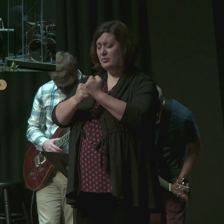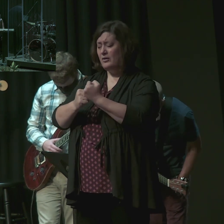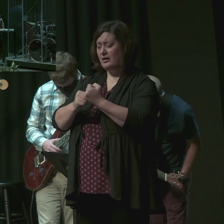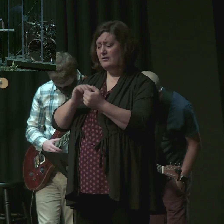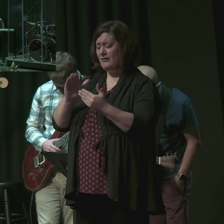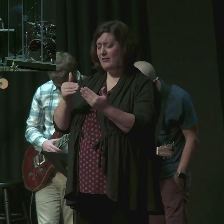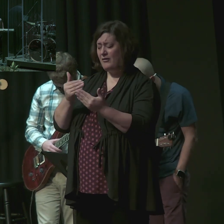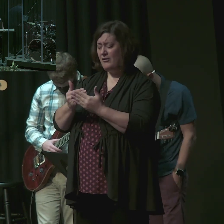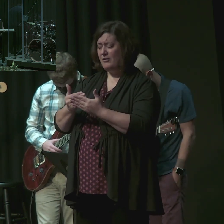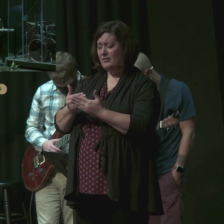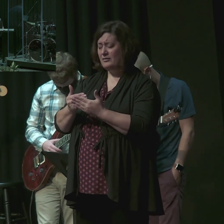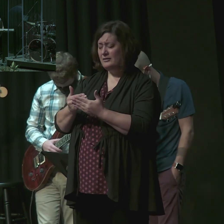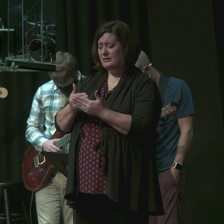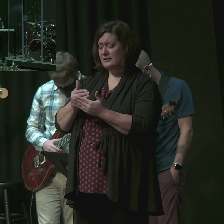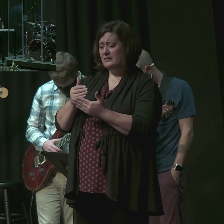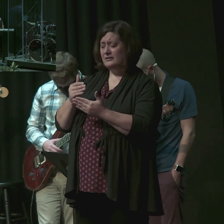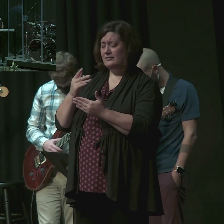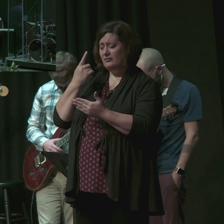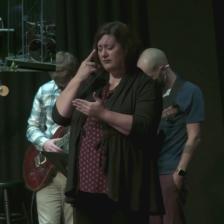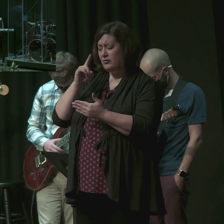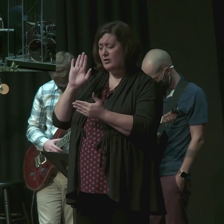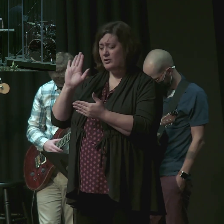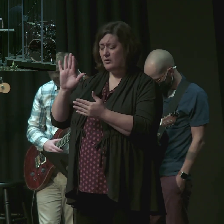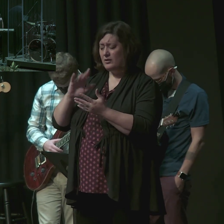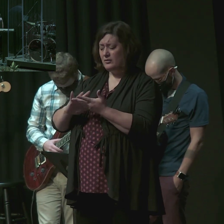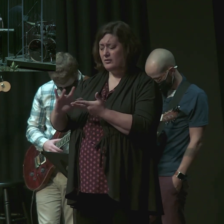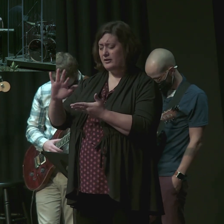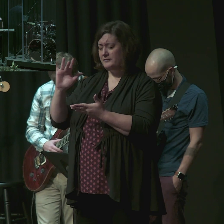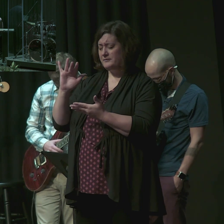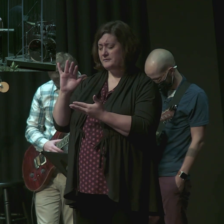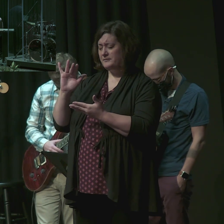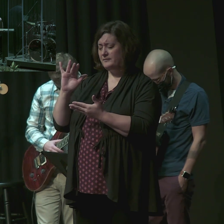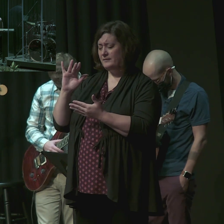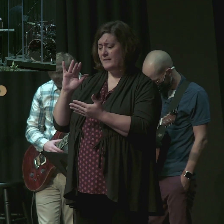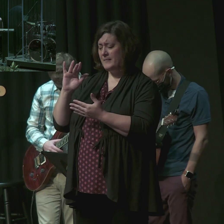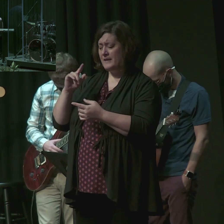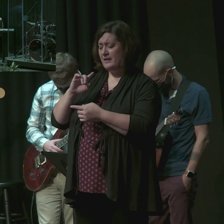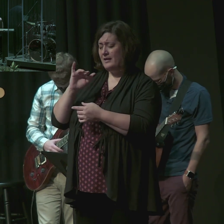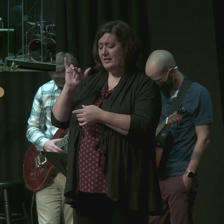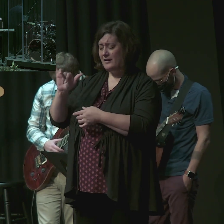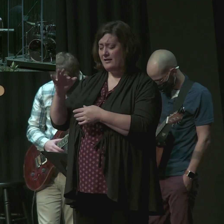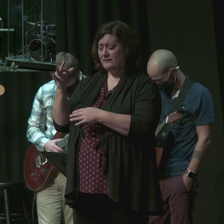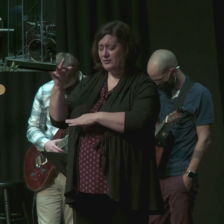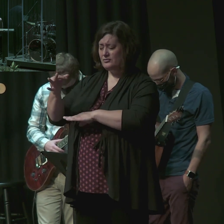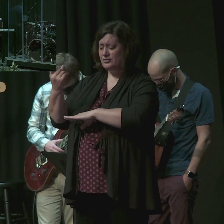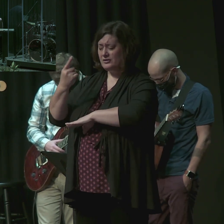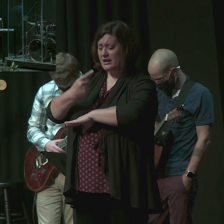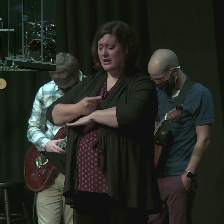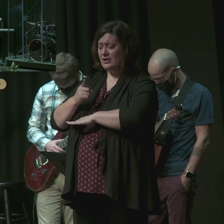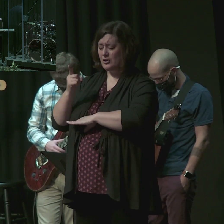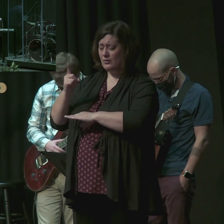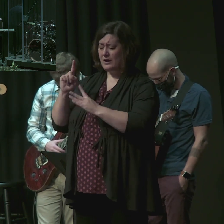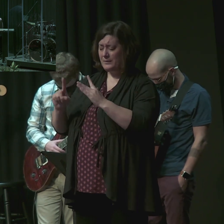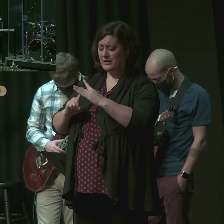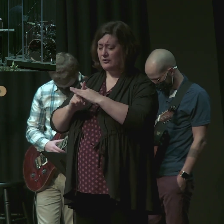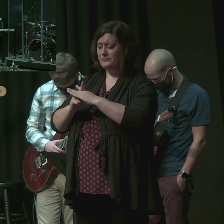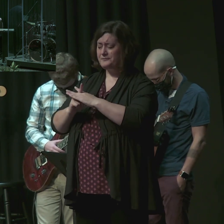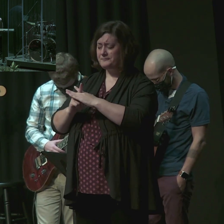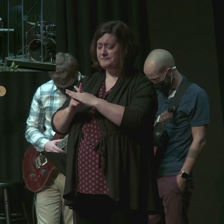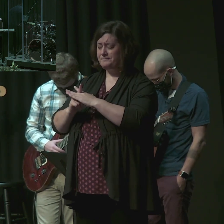love your people and to do so all for the glorious day when you will appear and you will